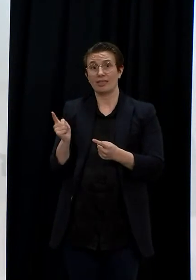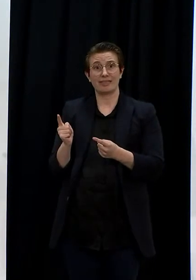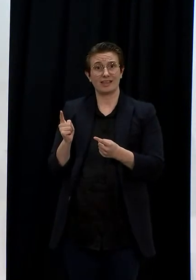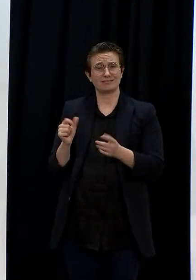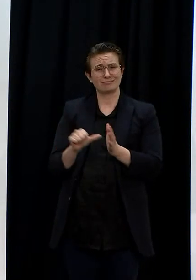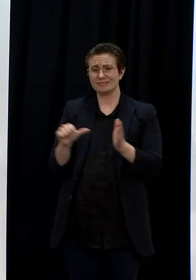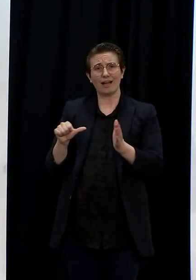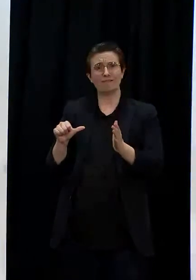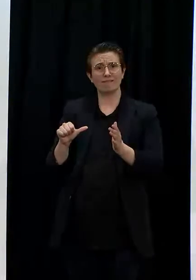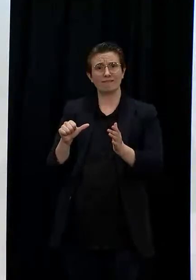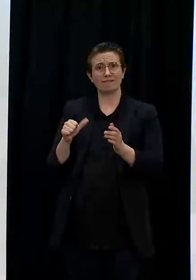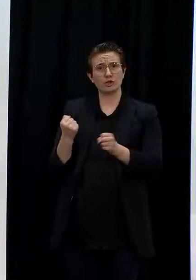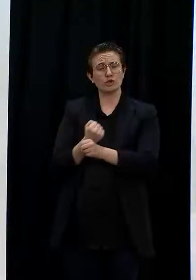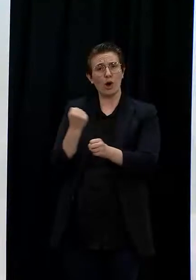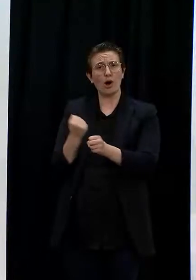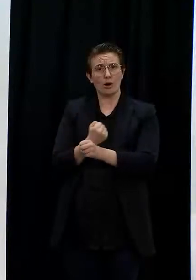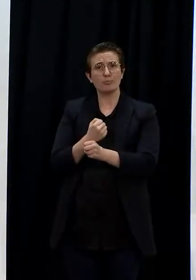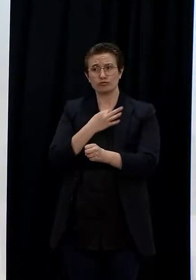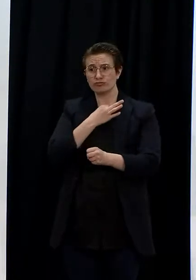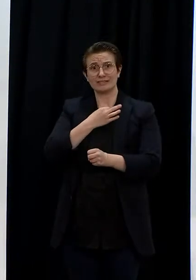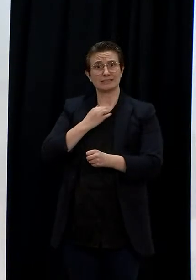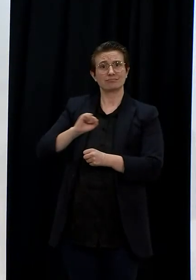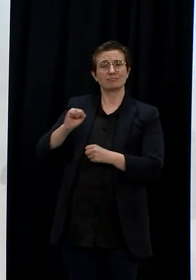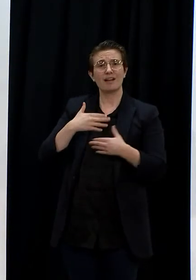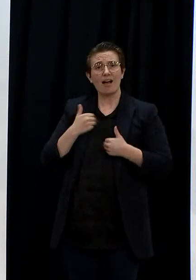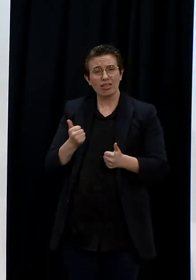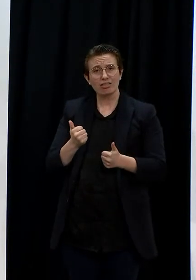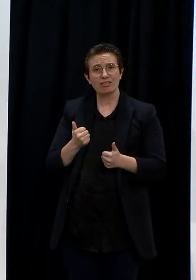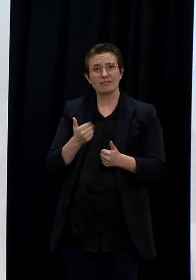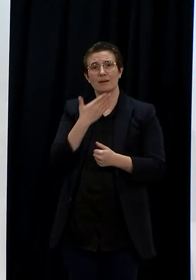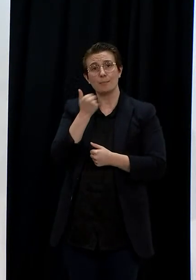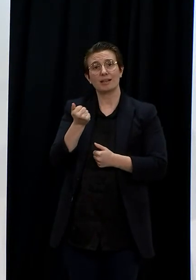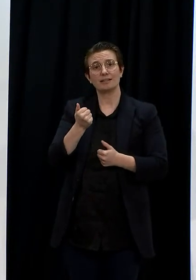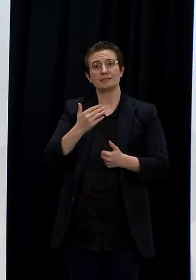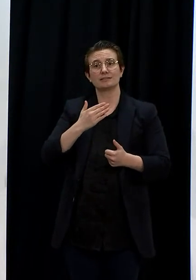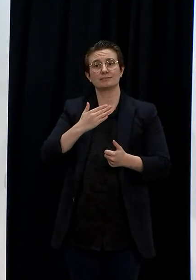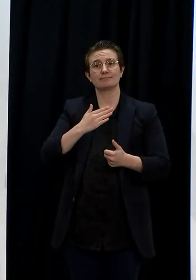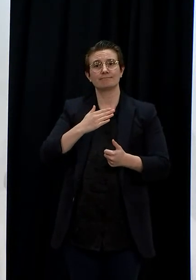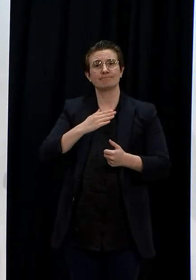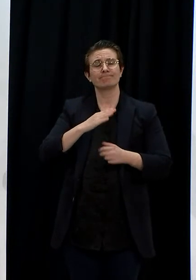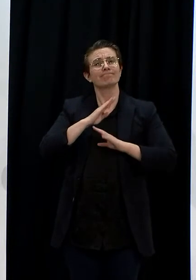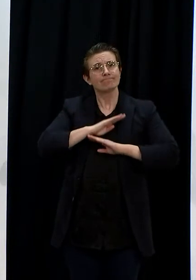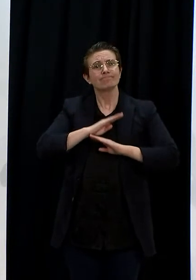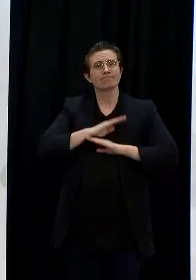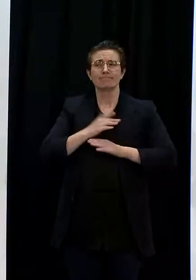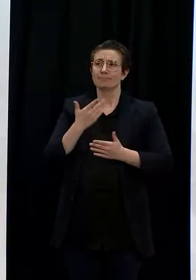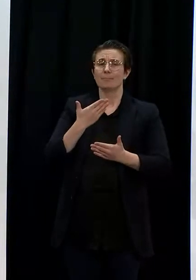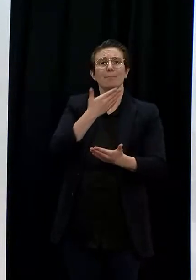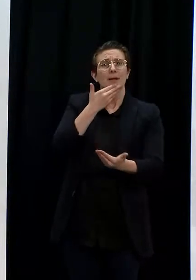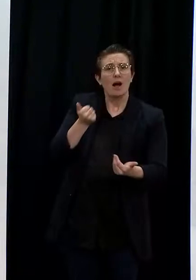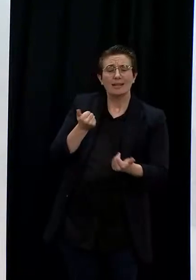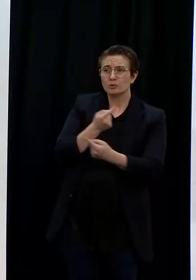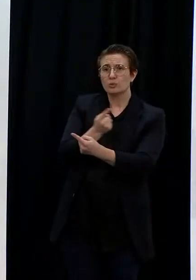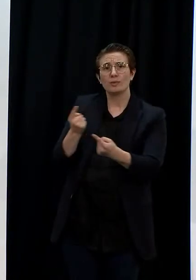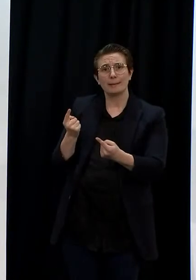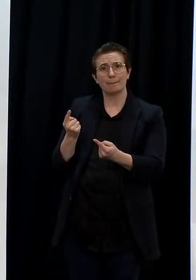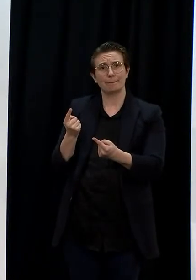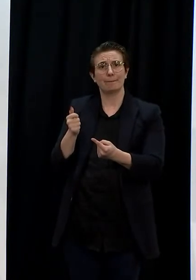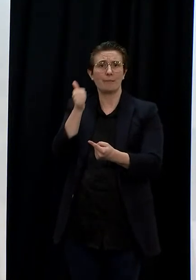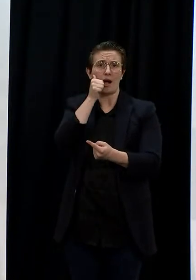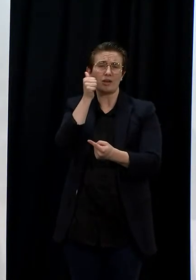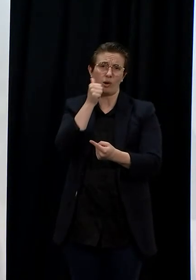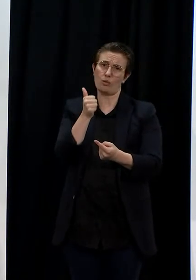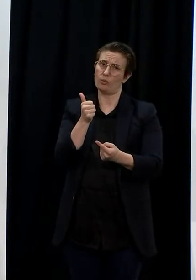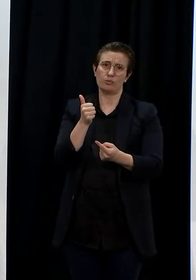challenging circumstances. Please, I would ask everyone be patient and be kind. I know that we would all be very saddened and